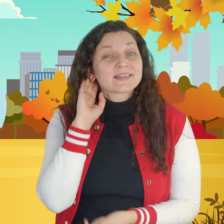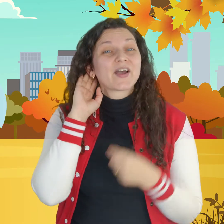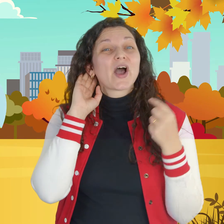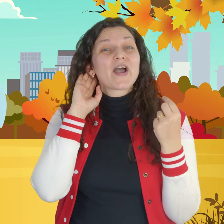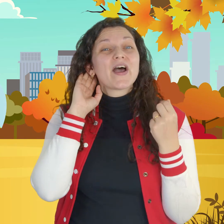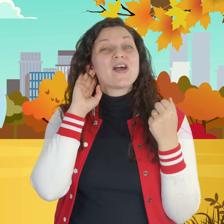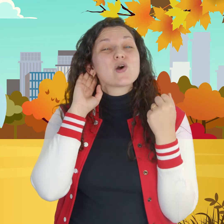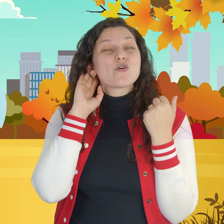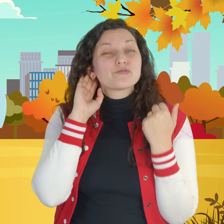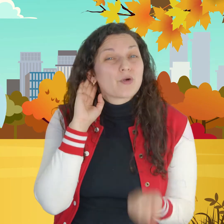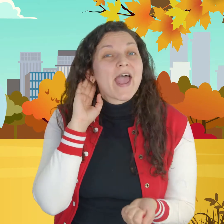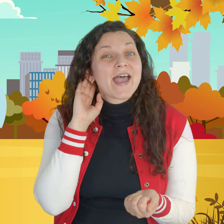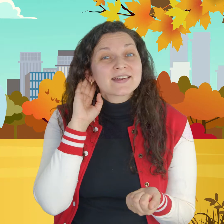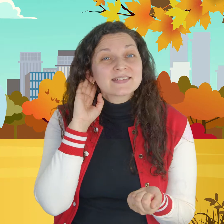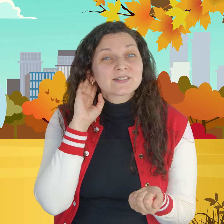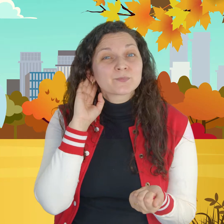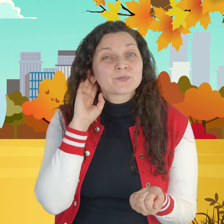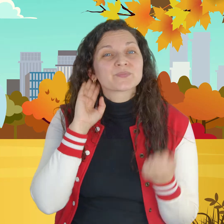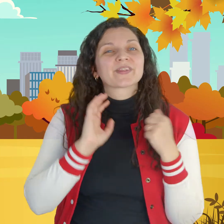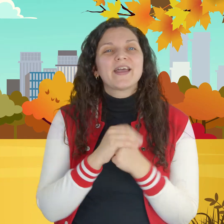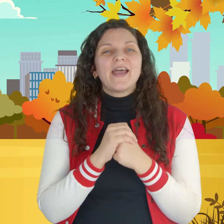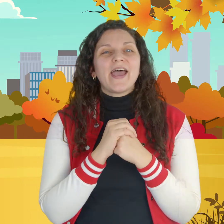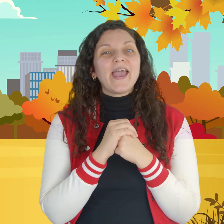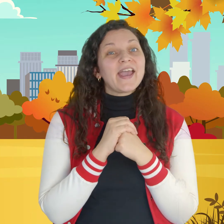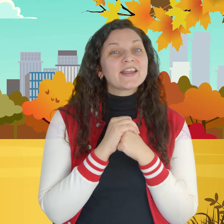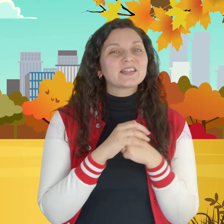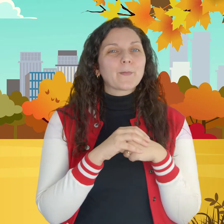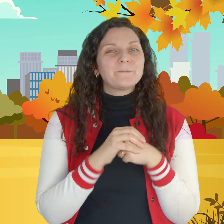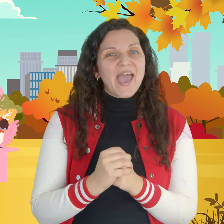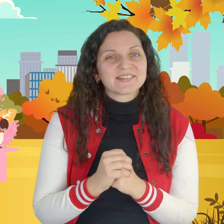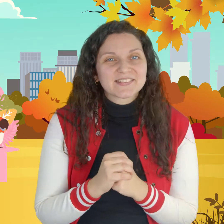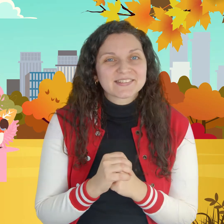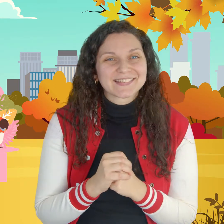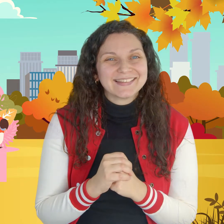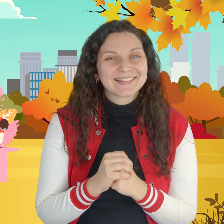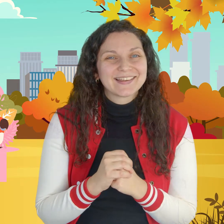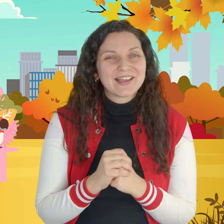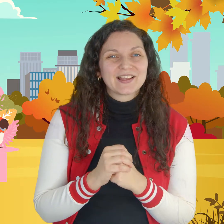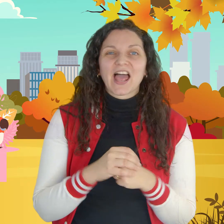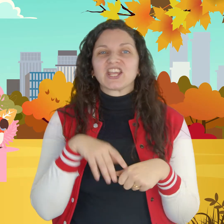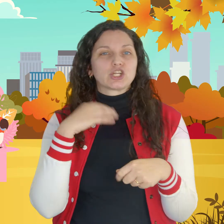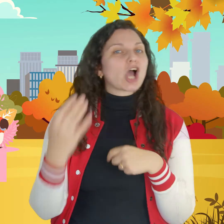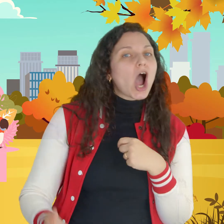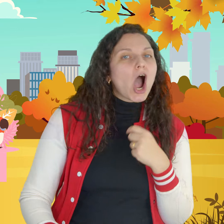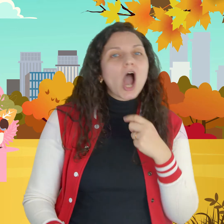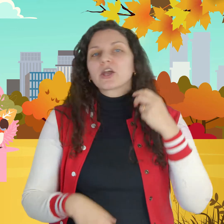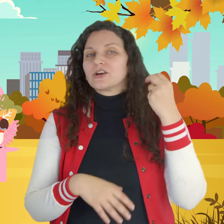friends friends and pets like a dog a